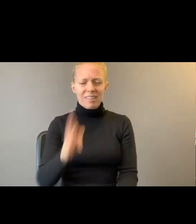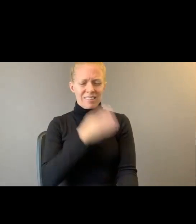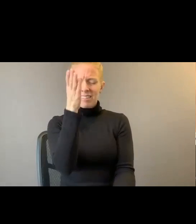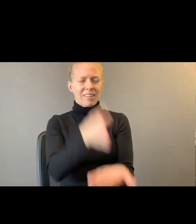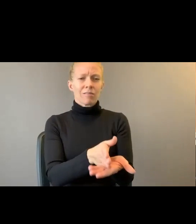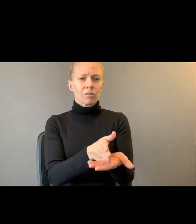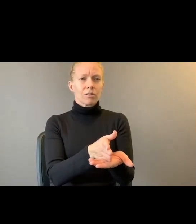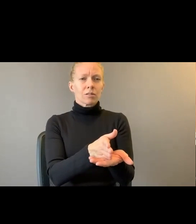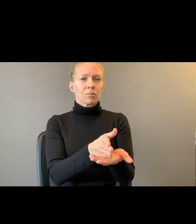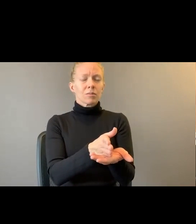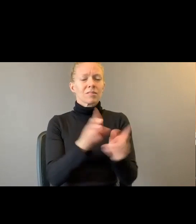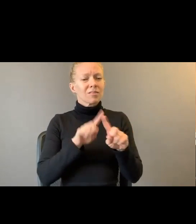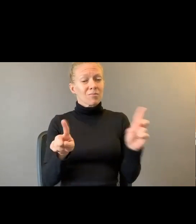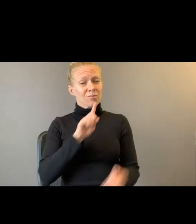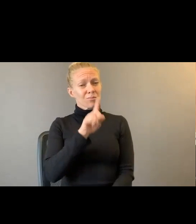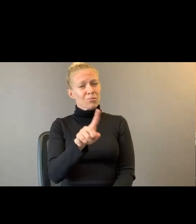Things fall apart.